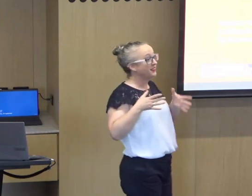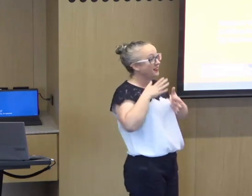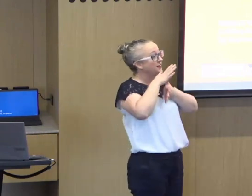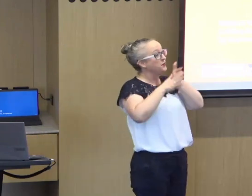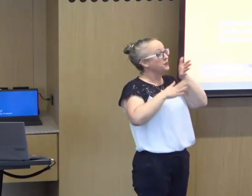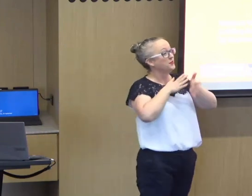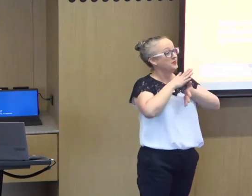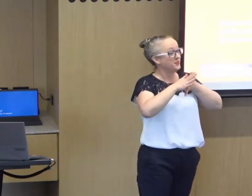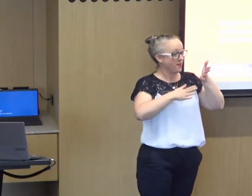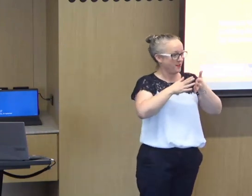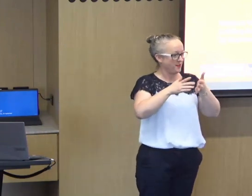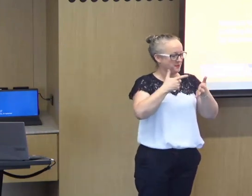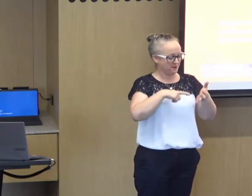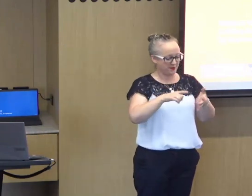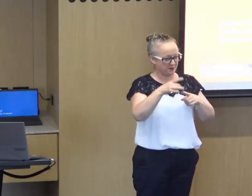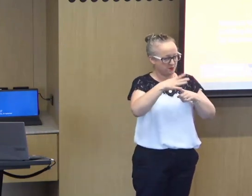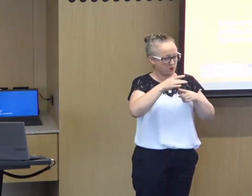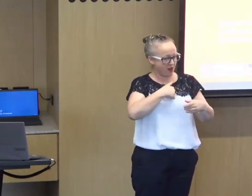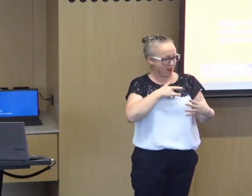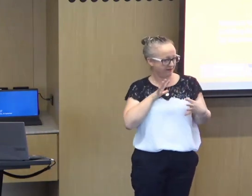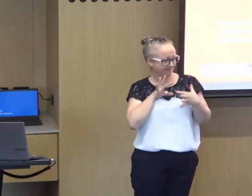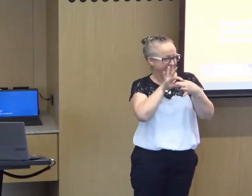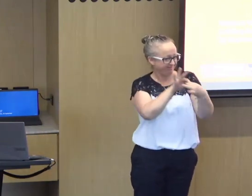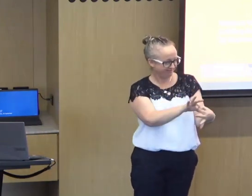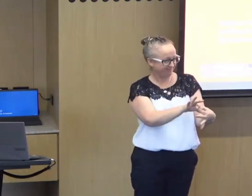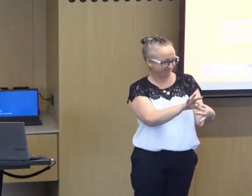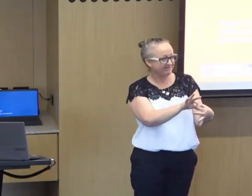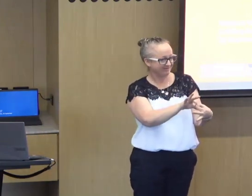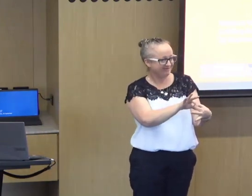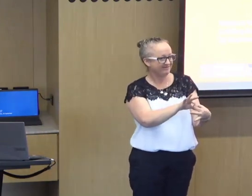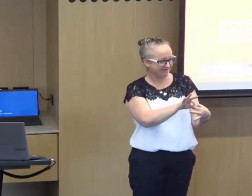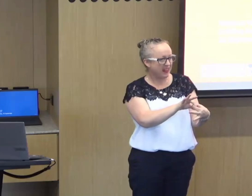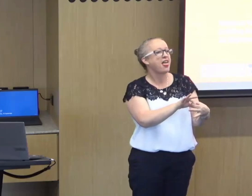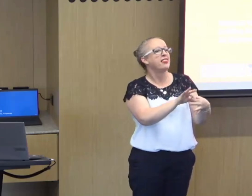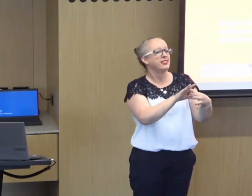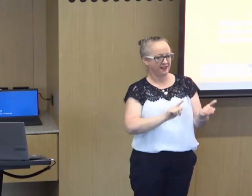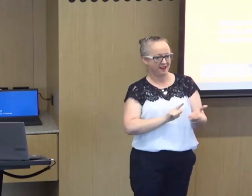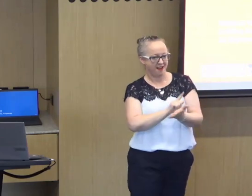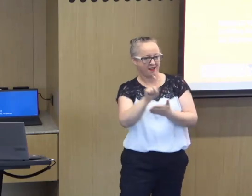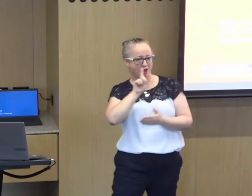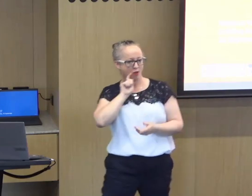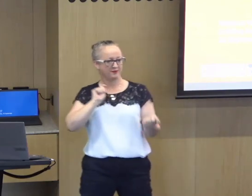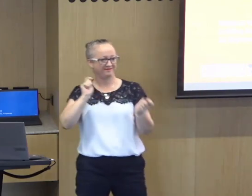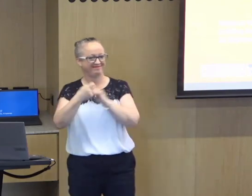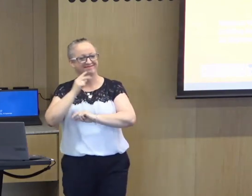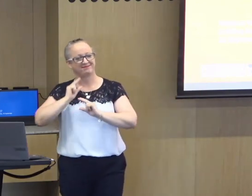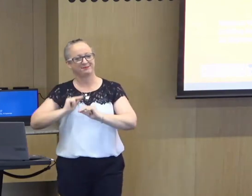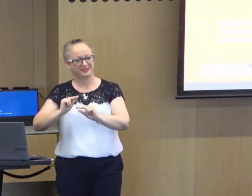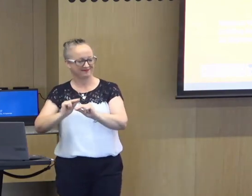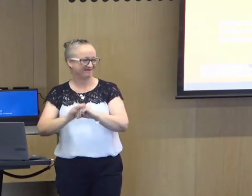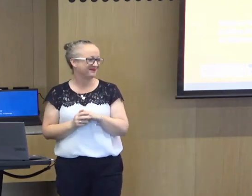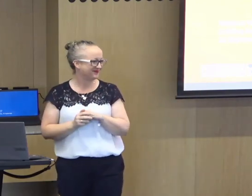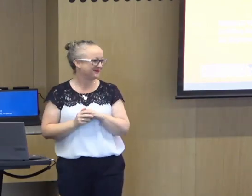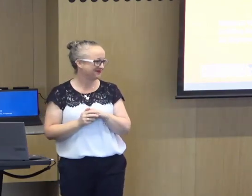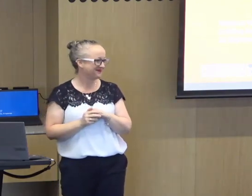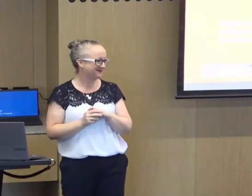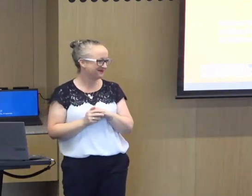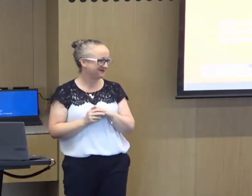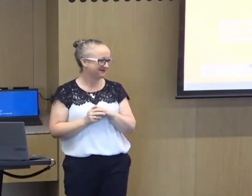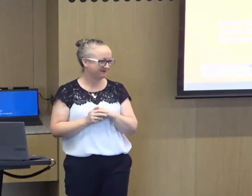So I'd like to start signing today. I think it's important to connect in with the audience that I'm presenting to, and then I'll change over to